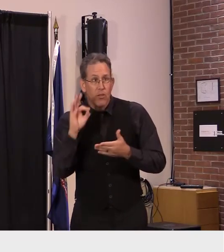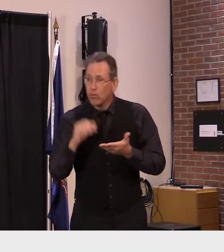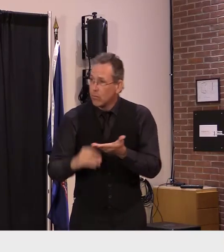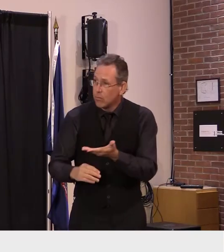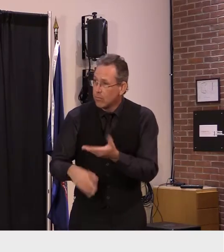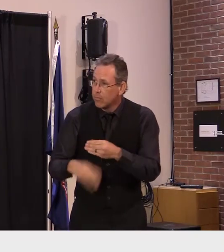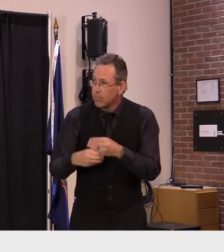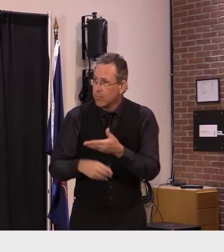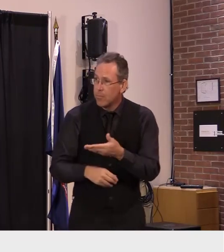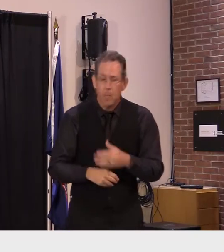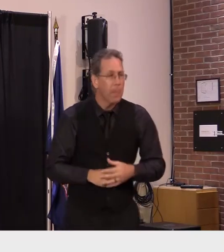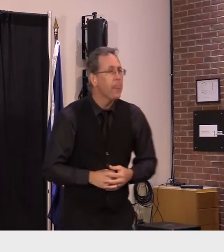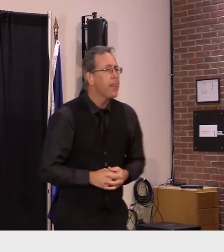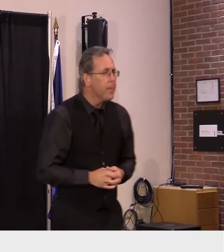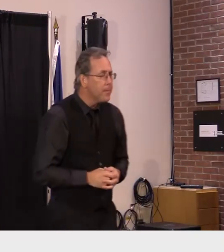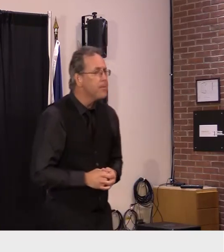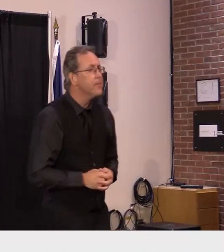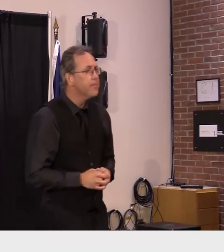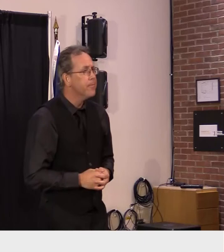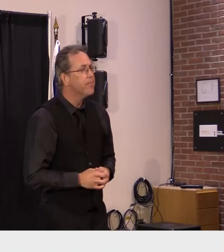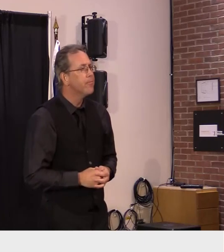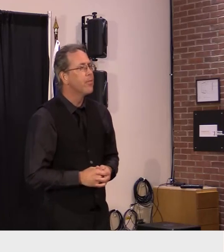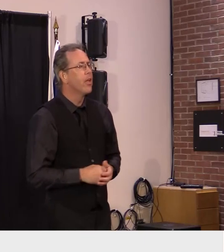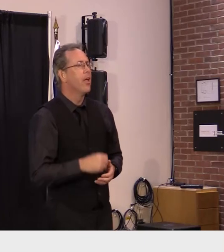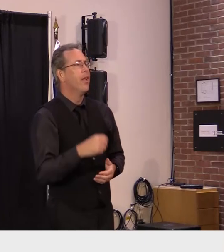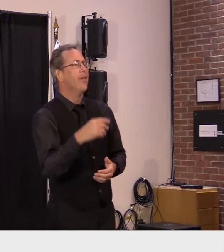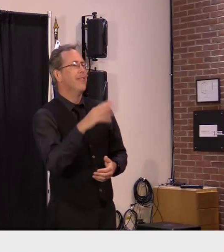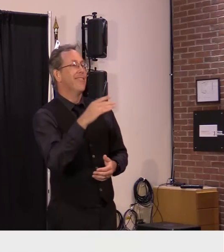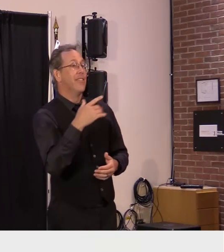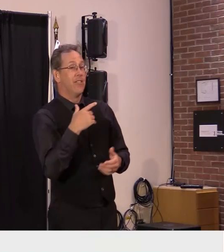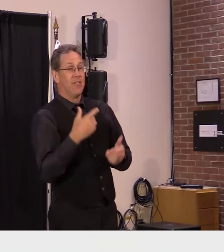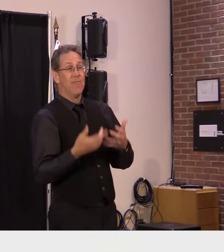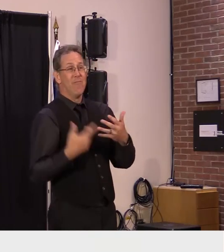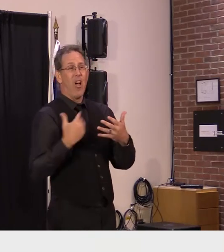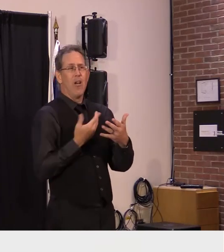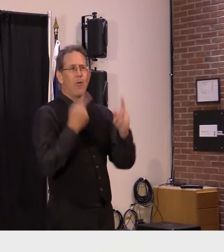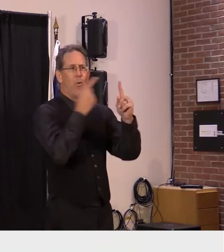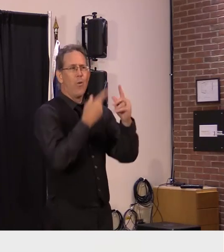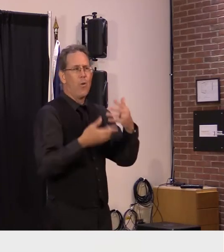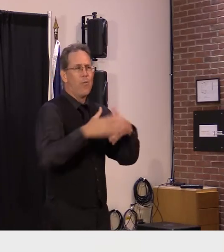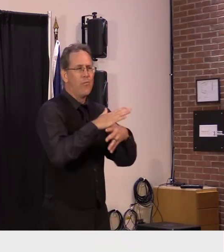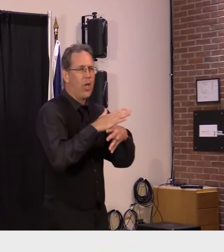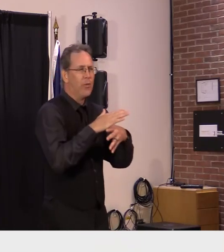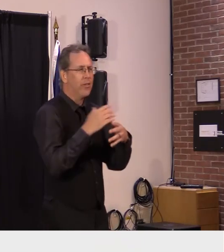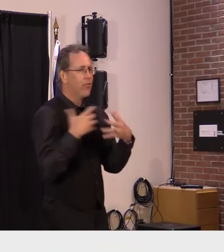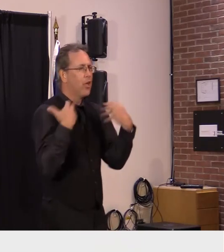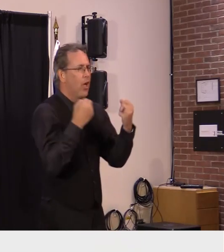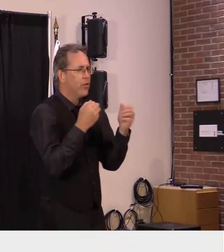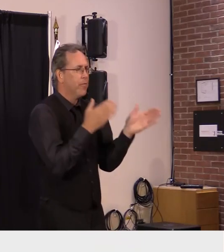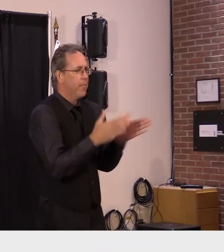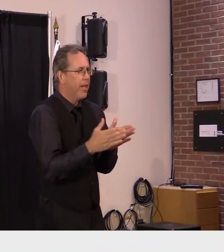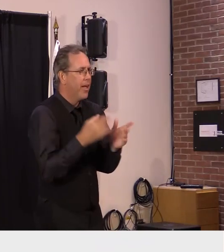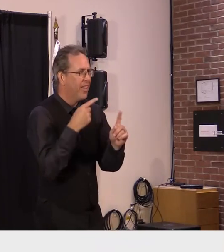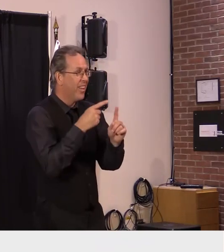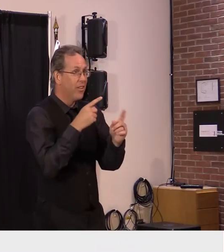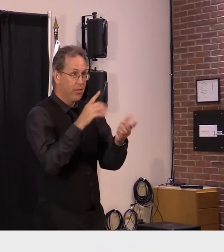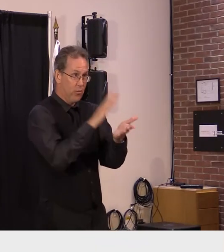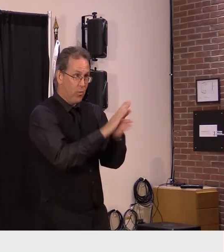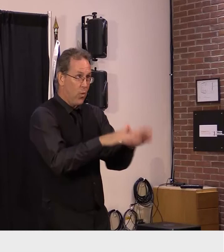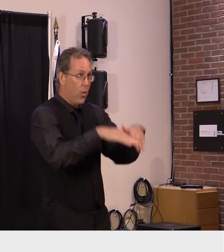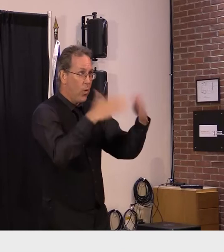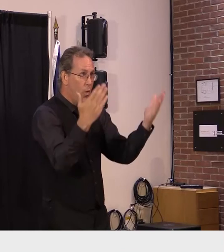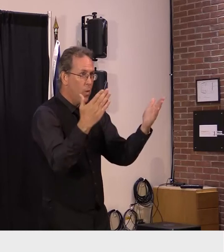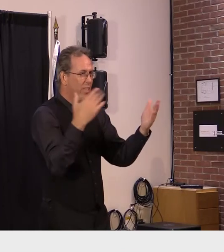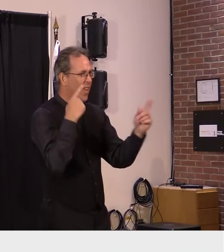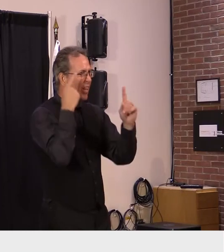i think i should have mentioned our primary recovery strategy this year is to keep schools open but you're right i mean there is a shortage of resources